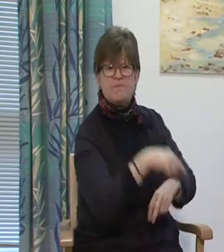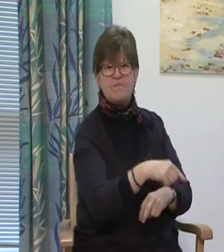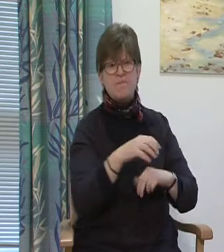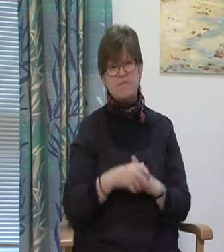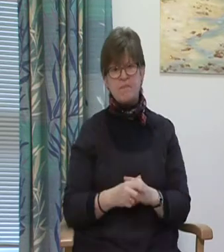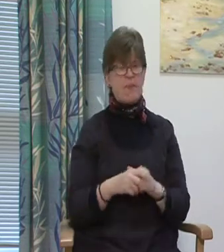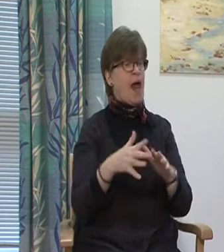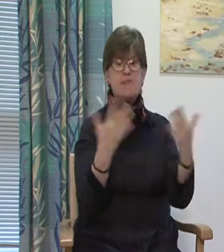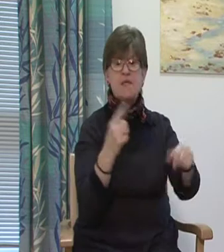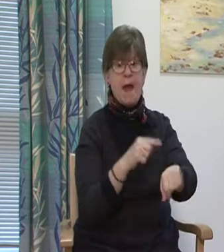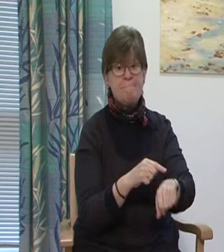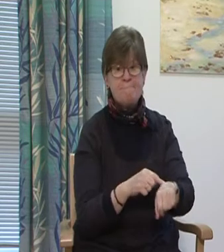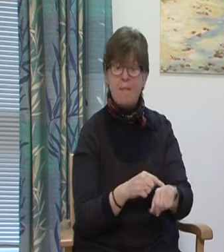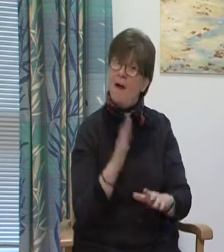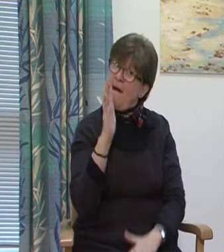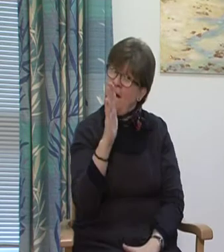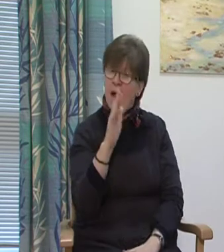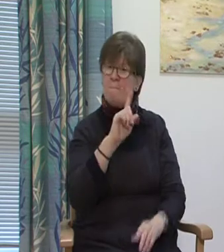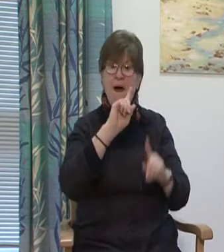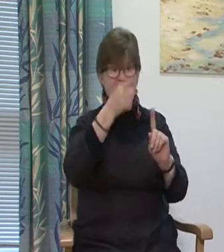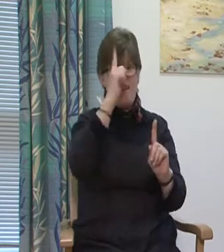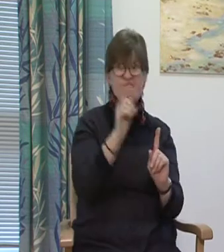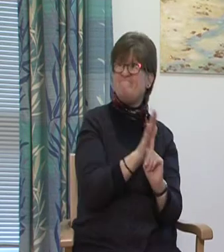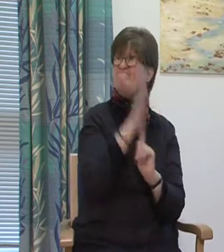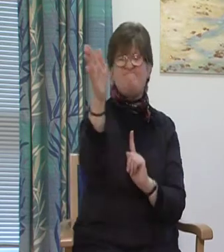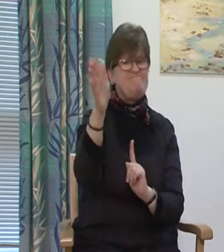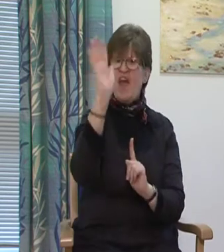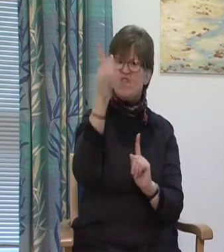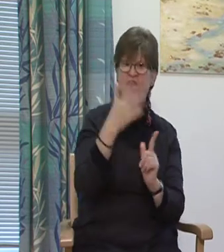which has not first been through the complaints procedure.